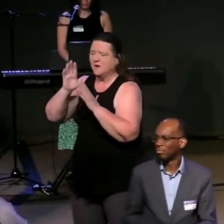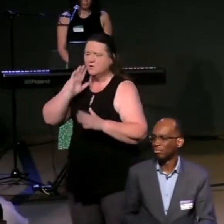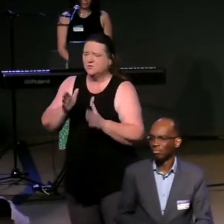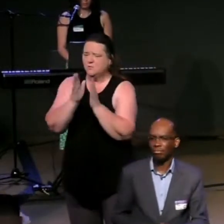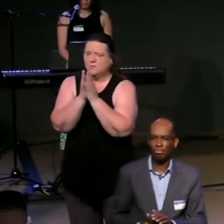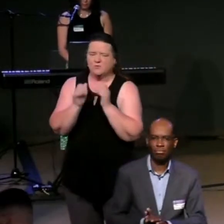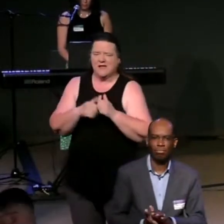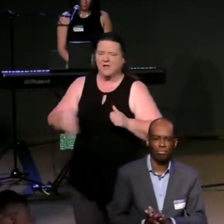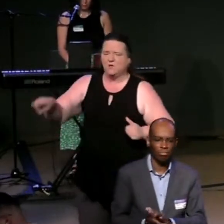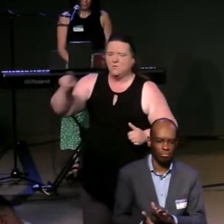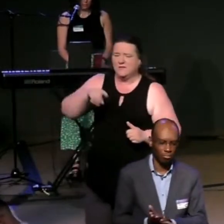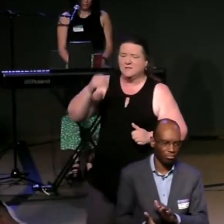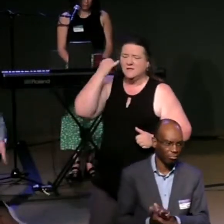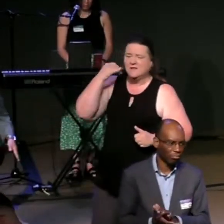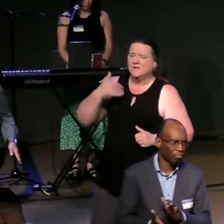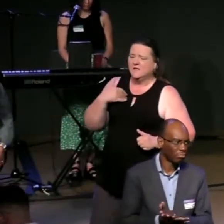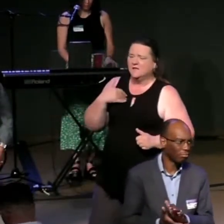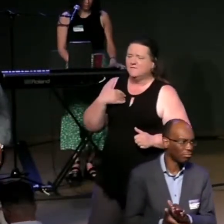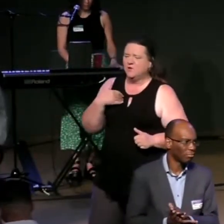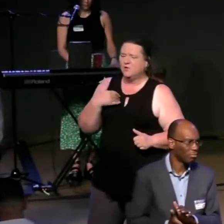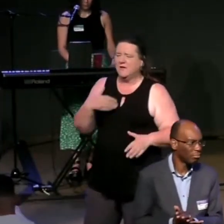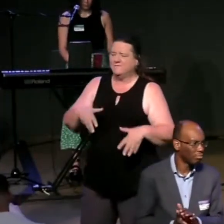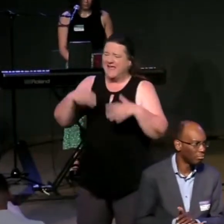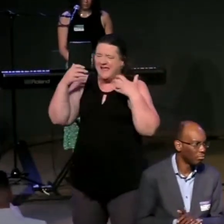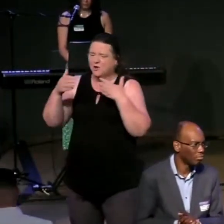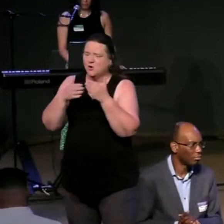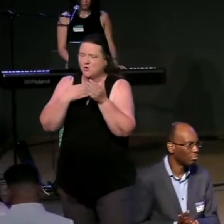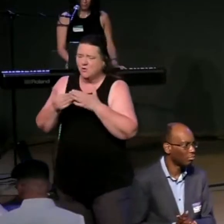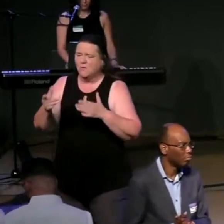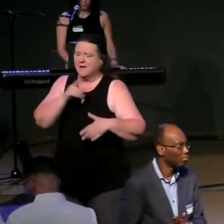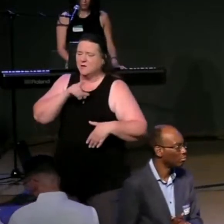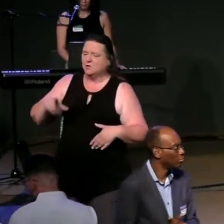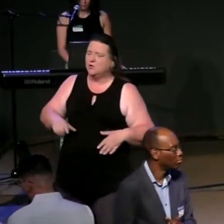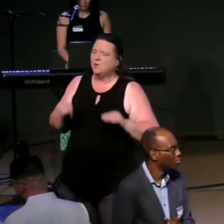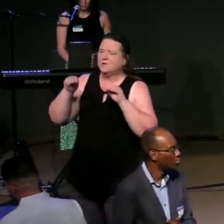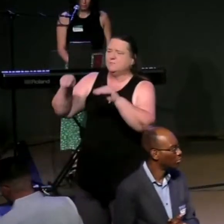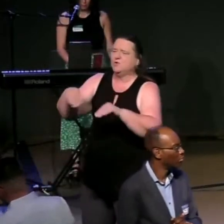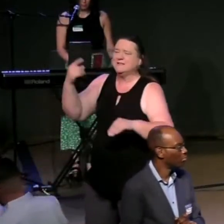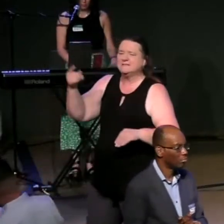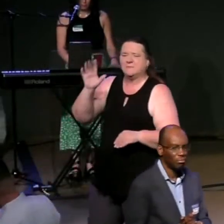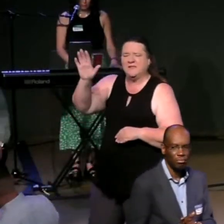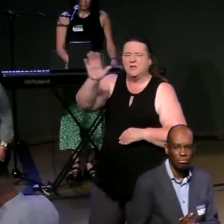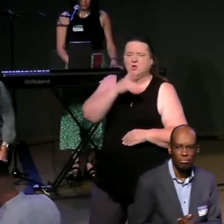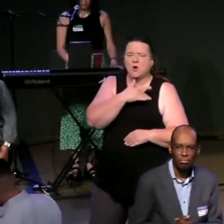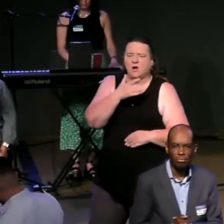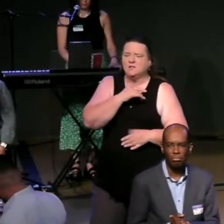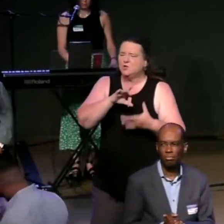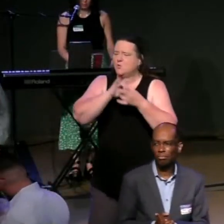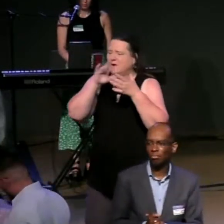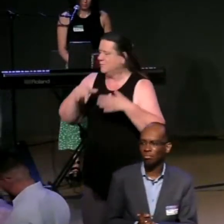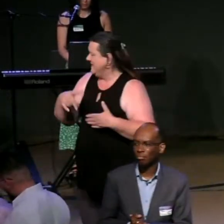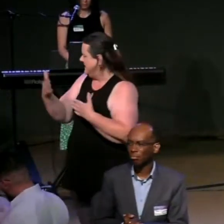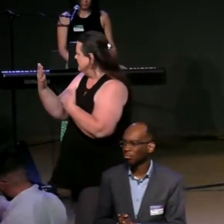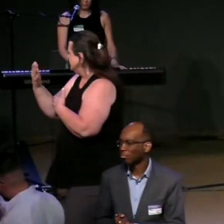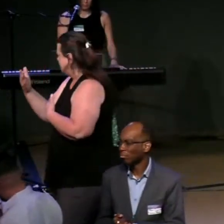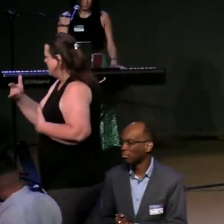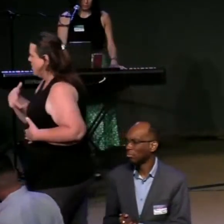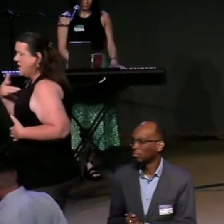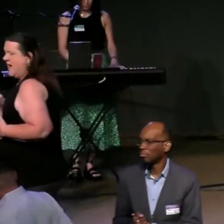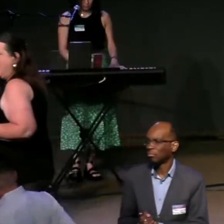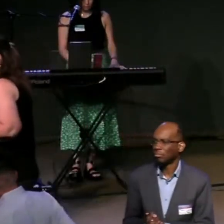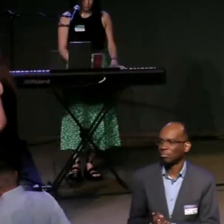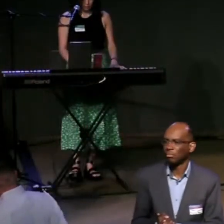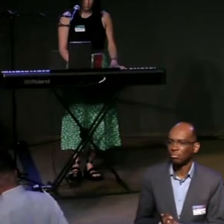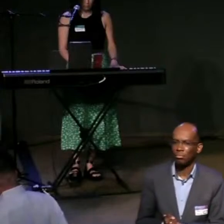if you have bitterness or anger the lord is putting something in your heart that you want to release this morning i feel that the lord is saying to release